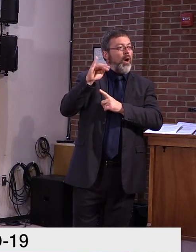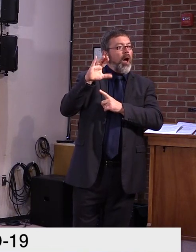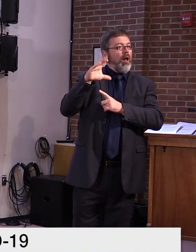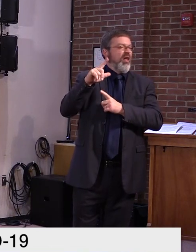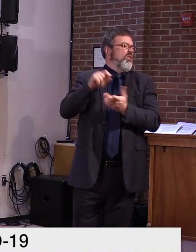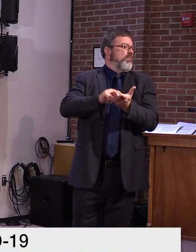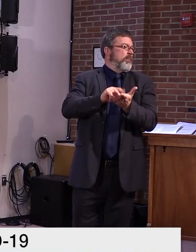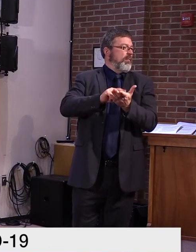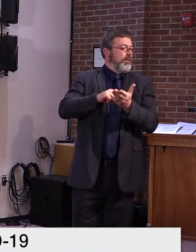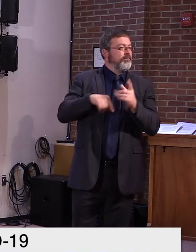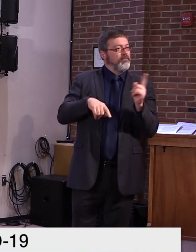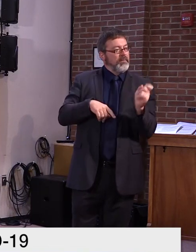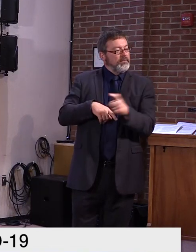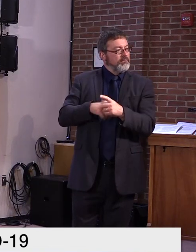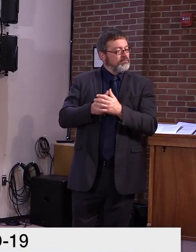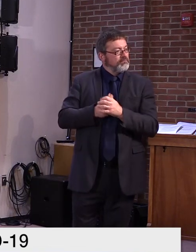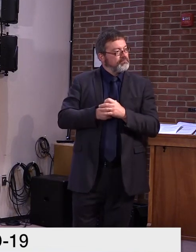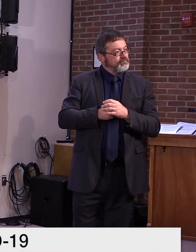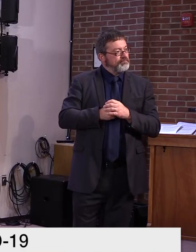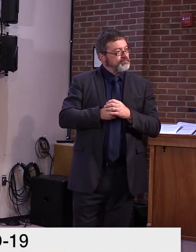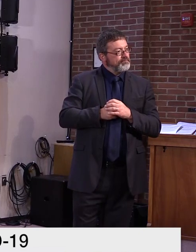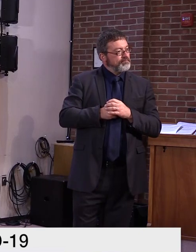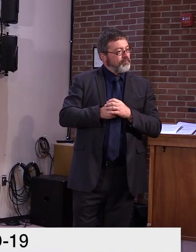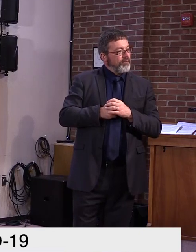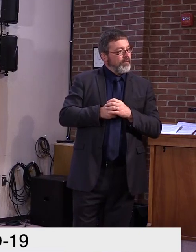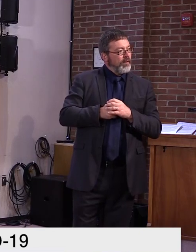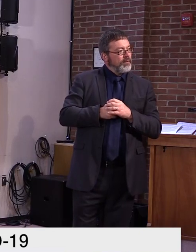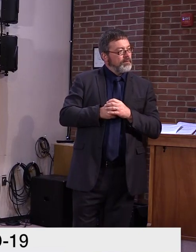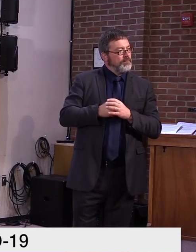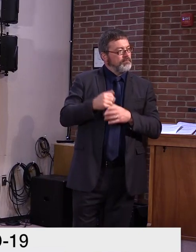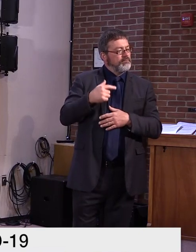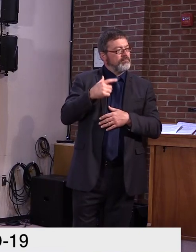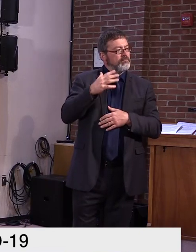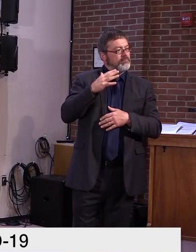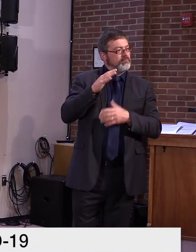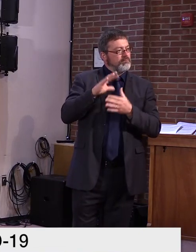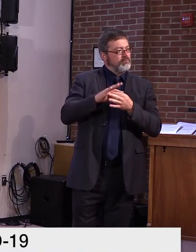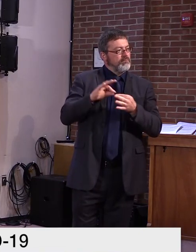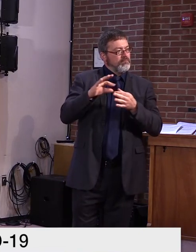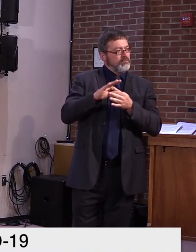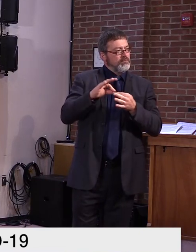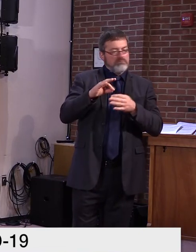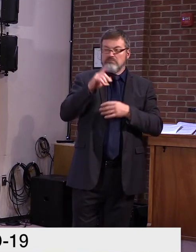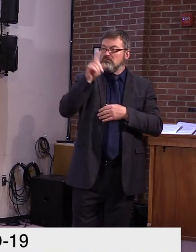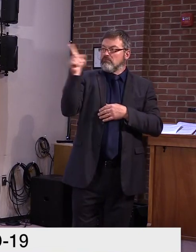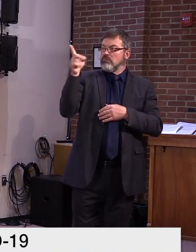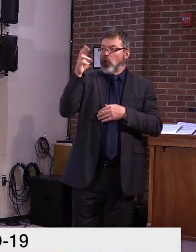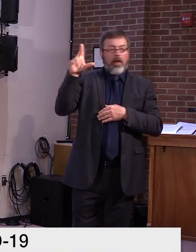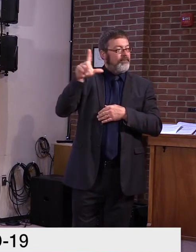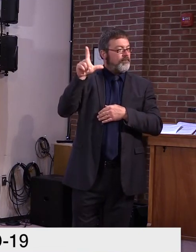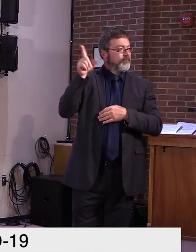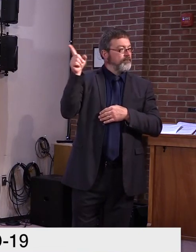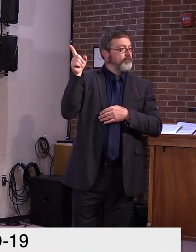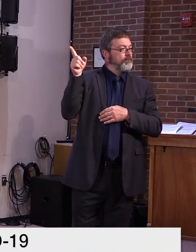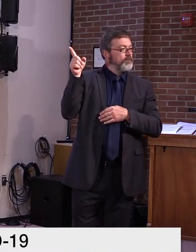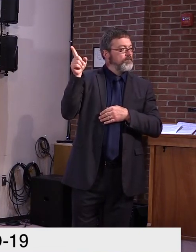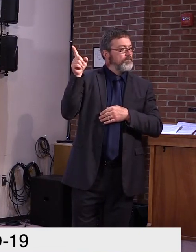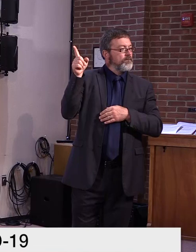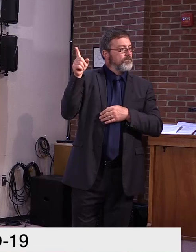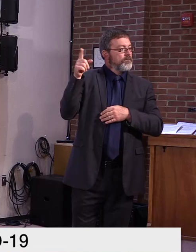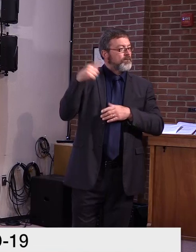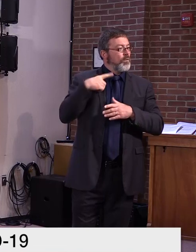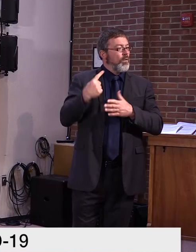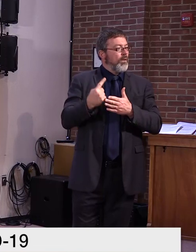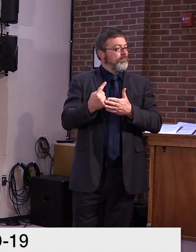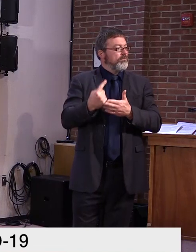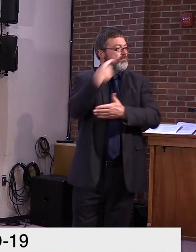Hello. I believe this is for Dr. Levine. Uh, I'd like to get back to Orleans County and